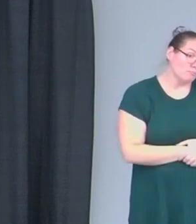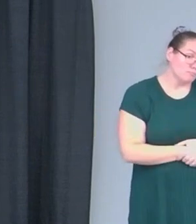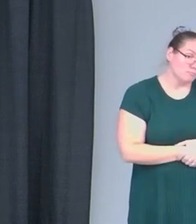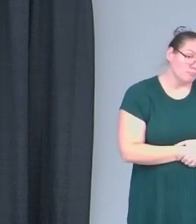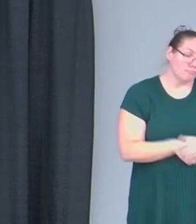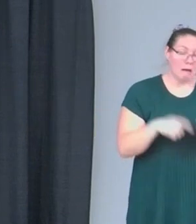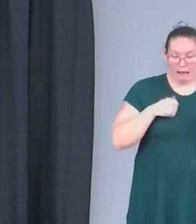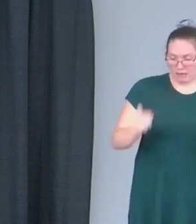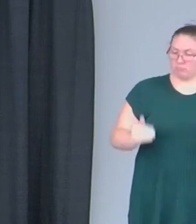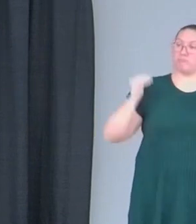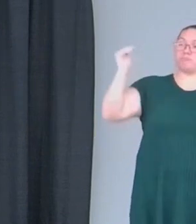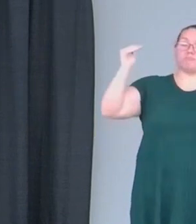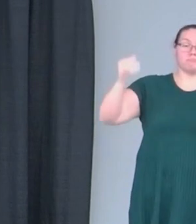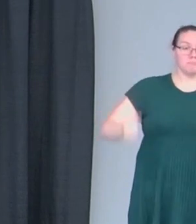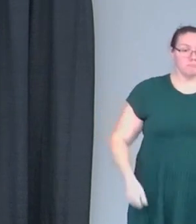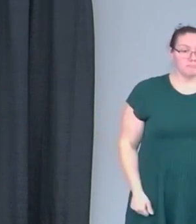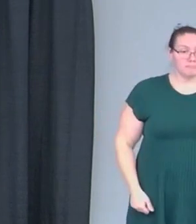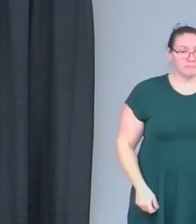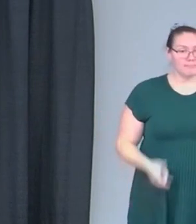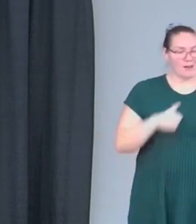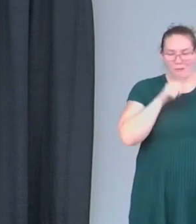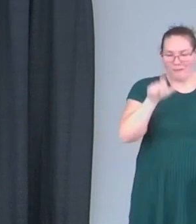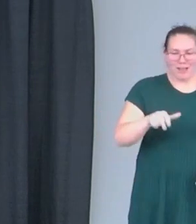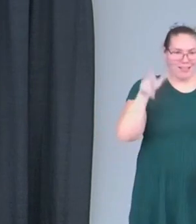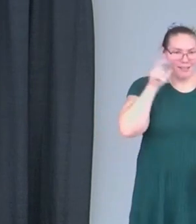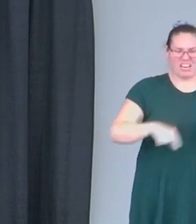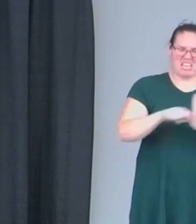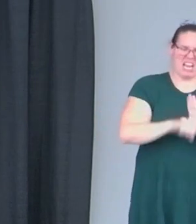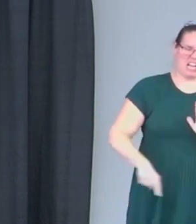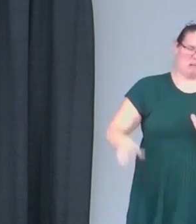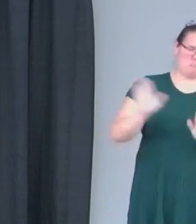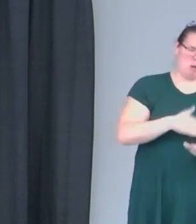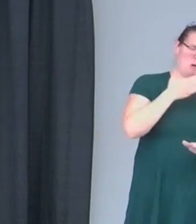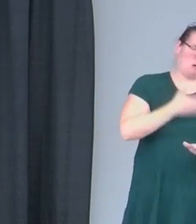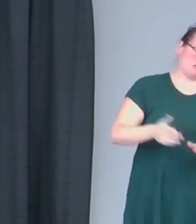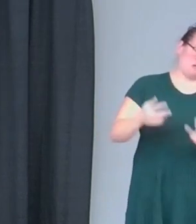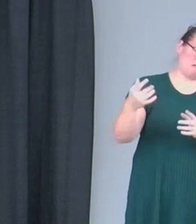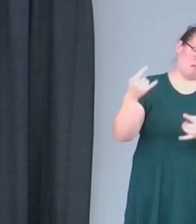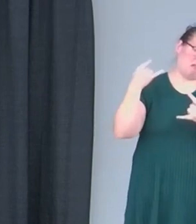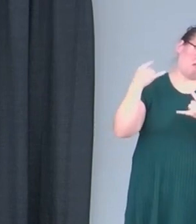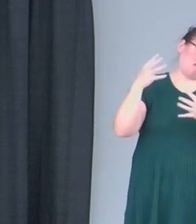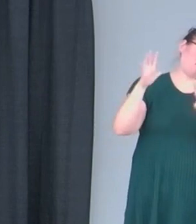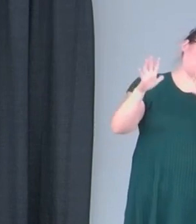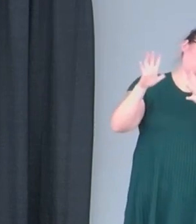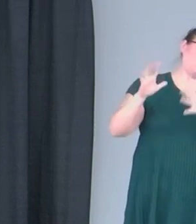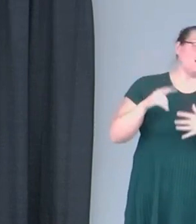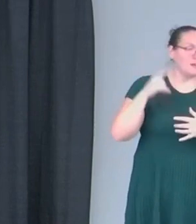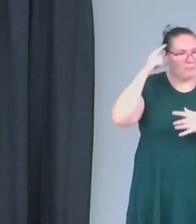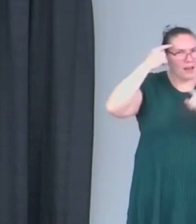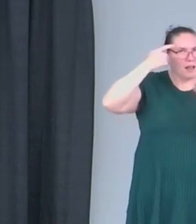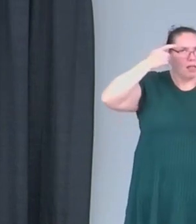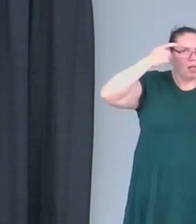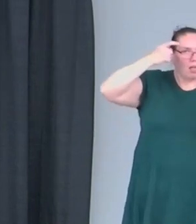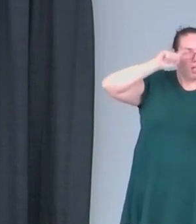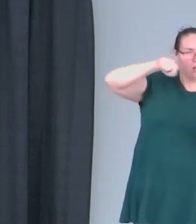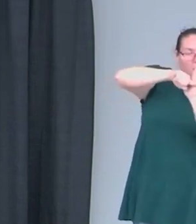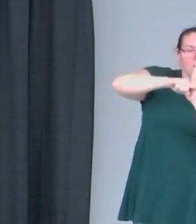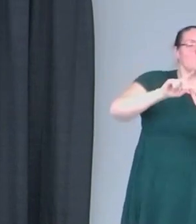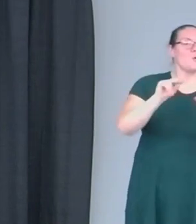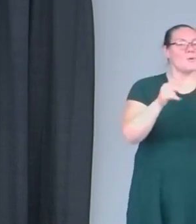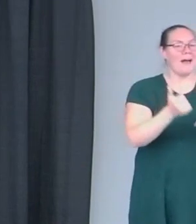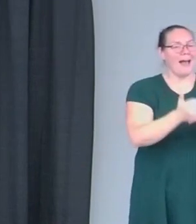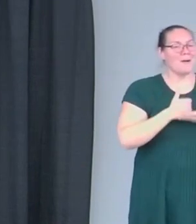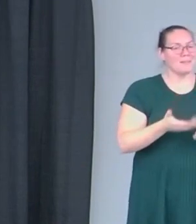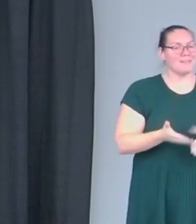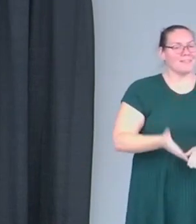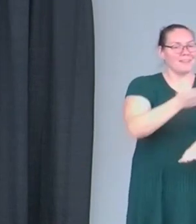I can elevate. I don't have to listen to negative music and things like that. That's going to alter my mind. I'm going to do things that help